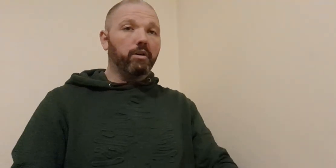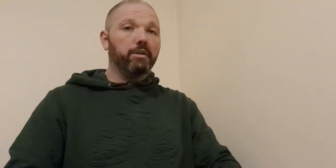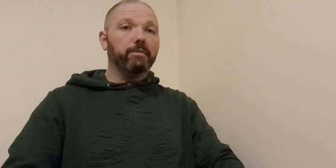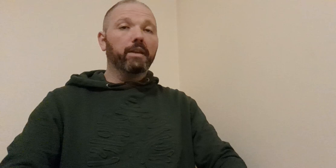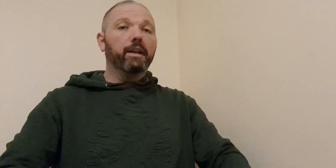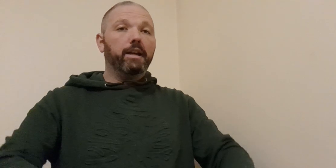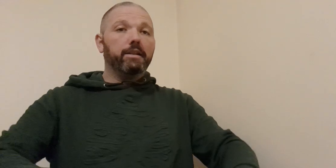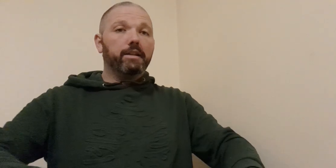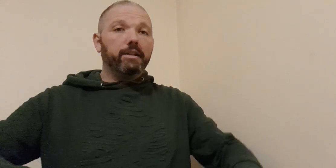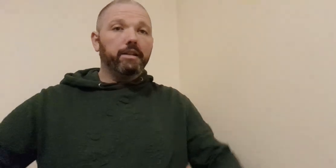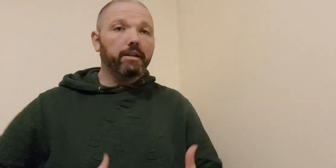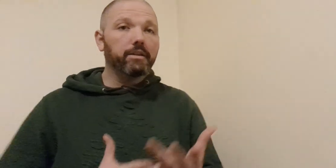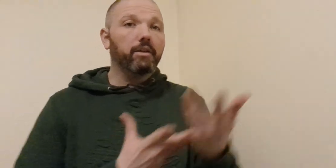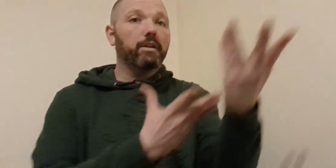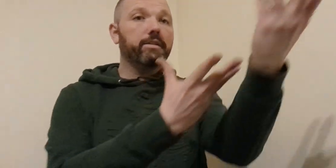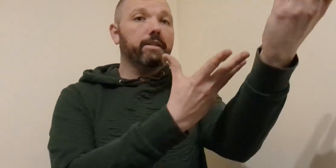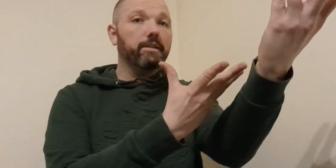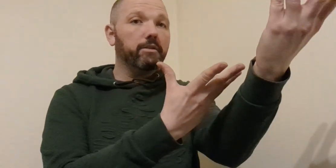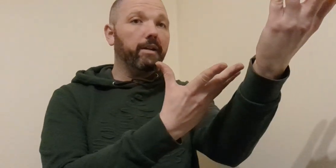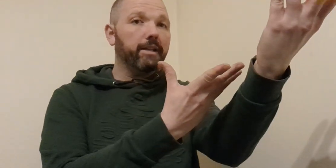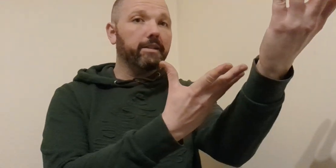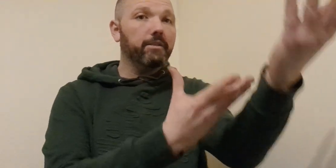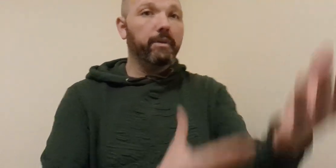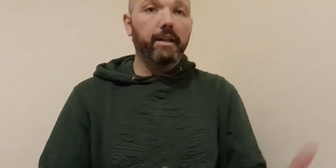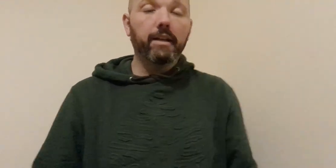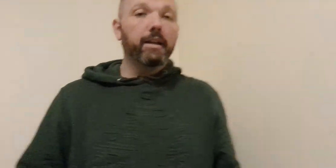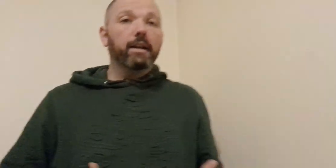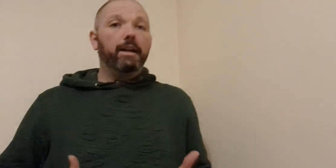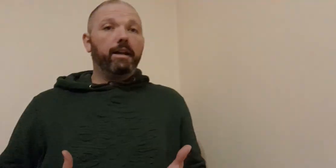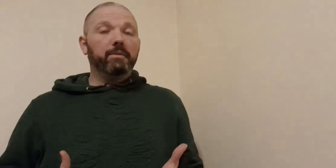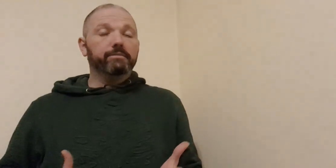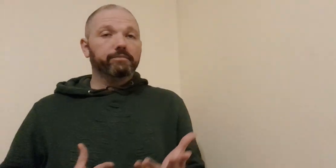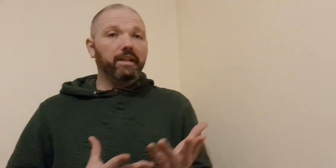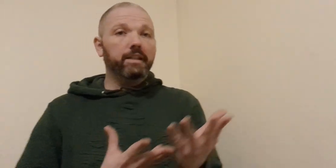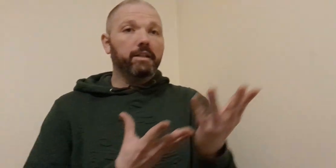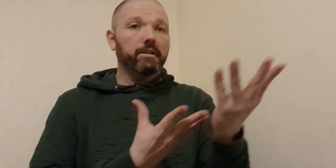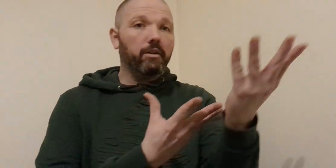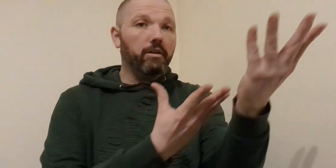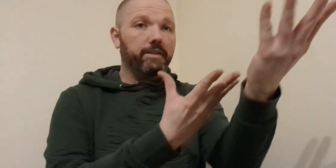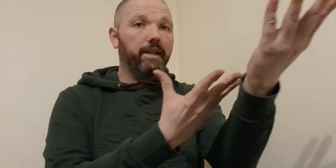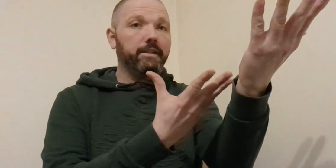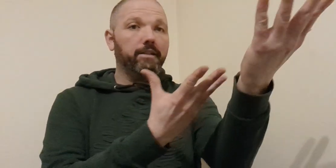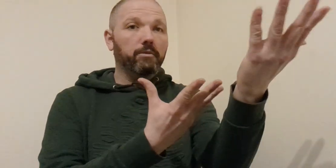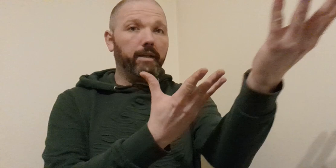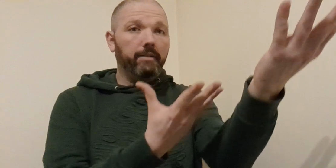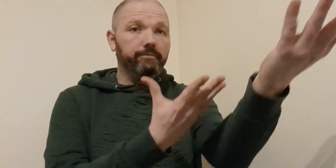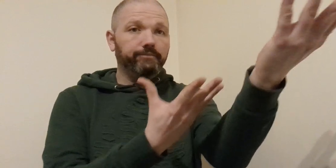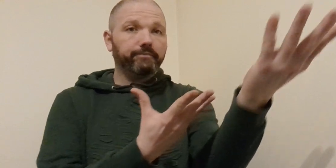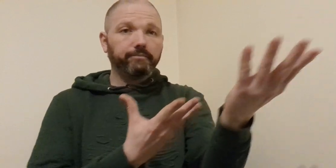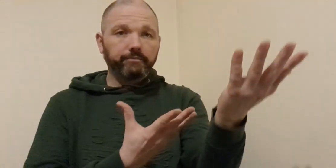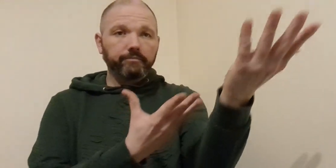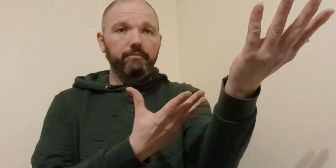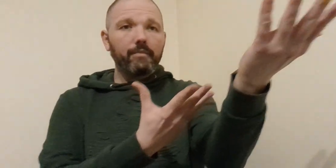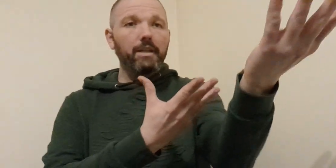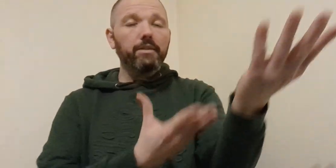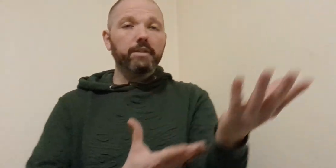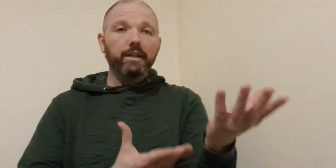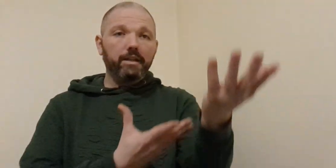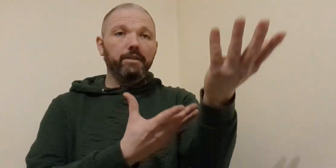water and then leaning on the horse let's like go asking the way. I mean leaning on the horse asking the way. There's a lot of